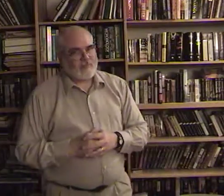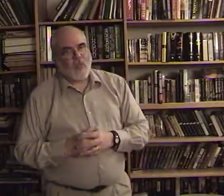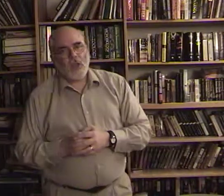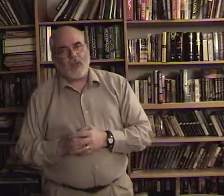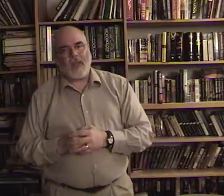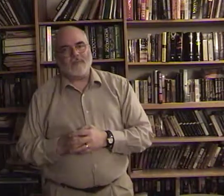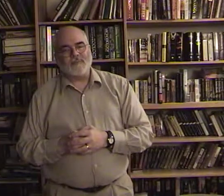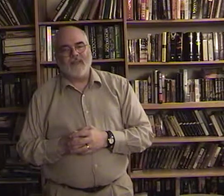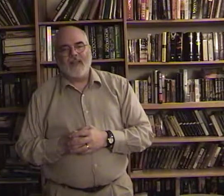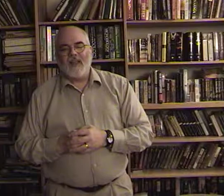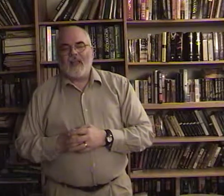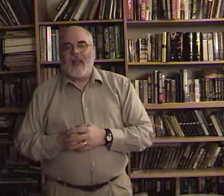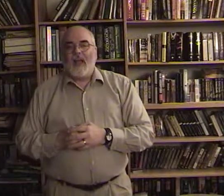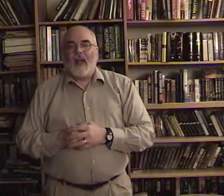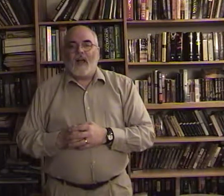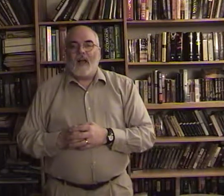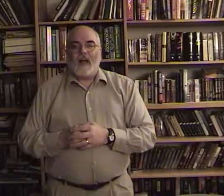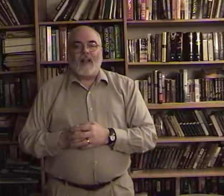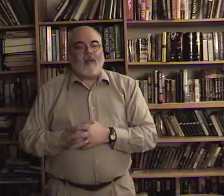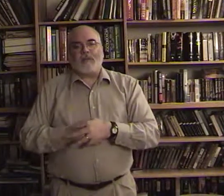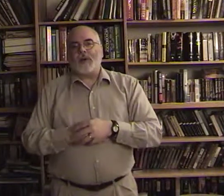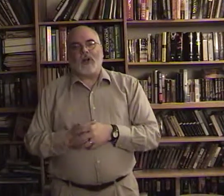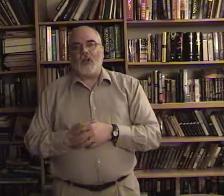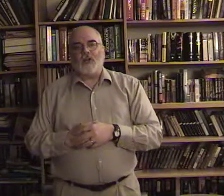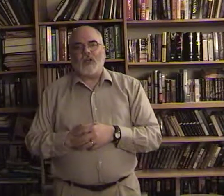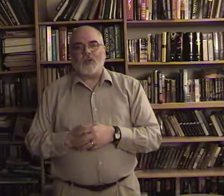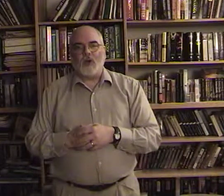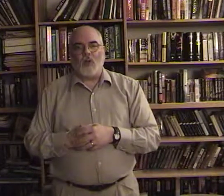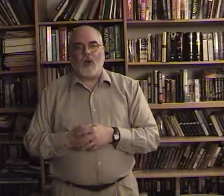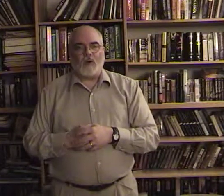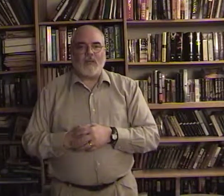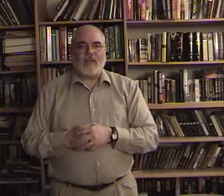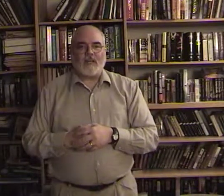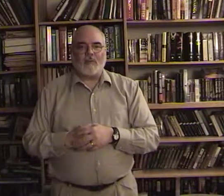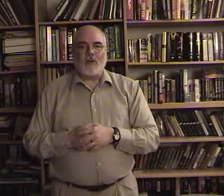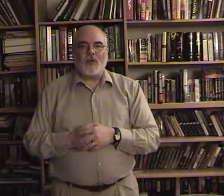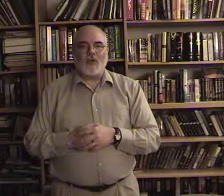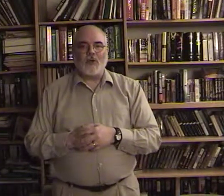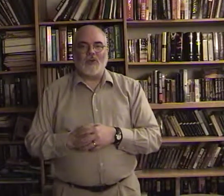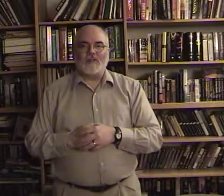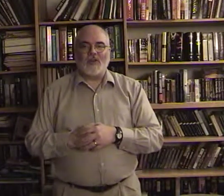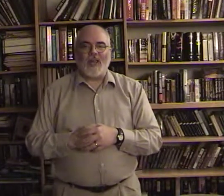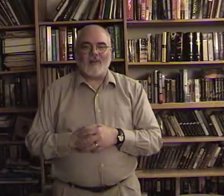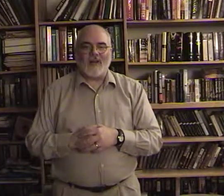Okay, that was pretty close to what we decided we were going to do during the vocabulary.